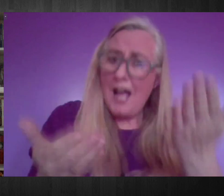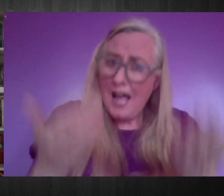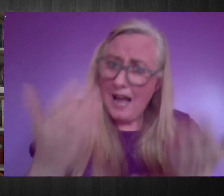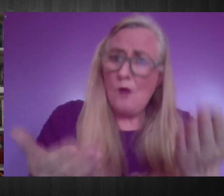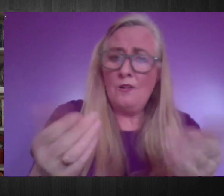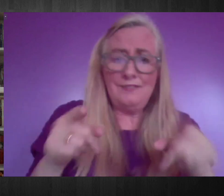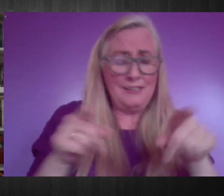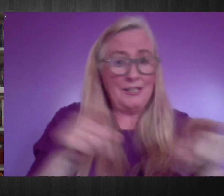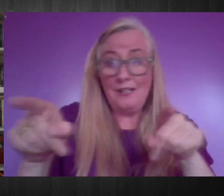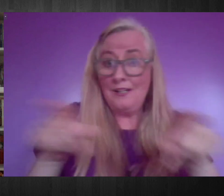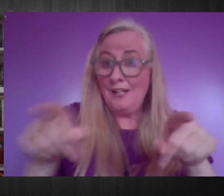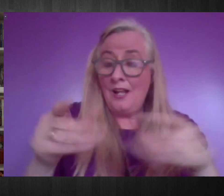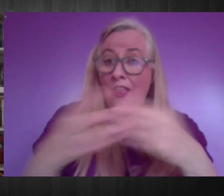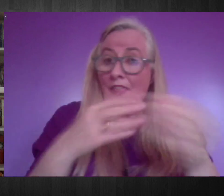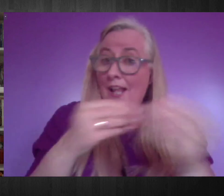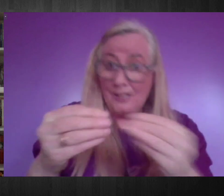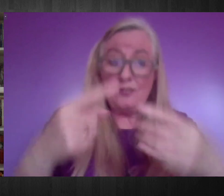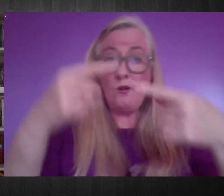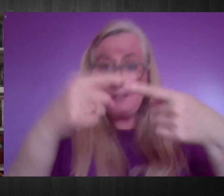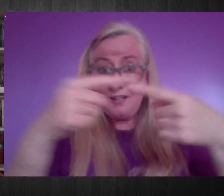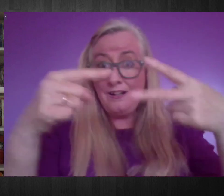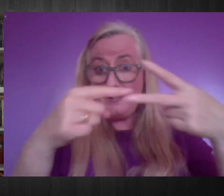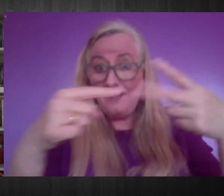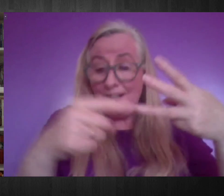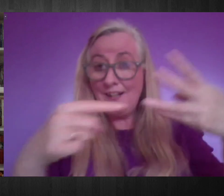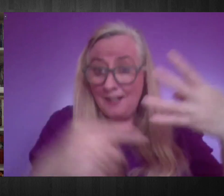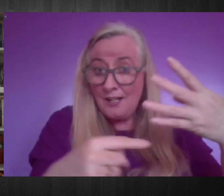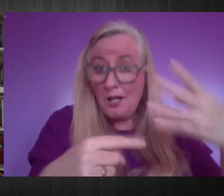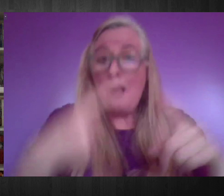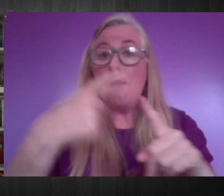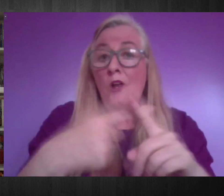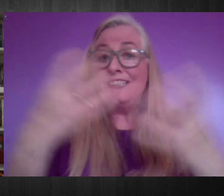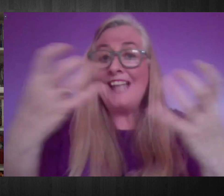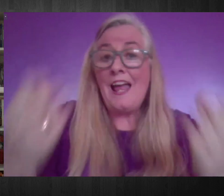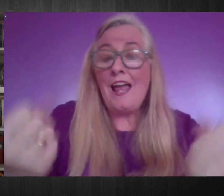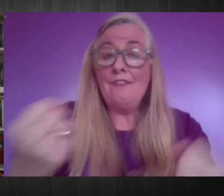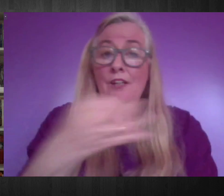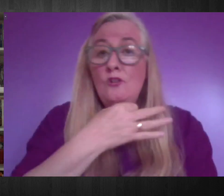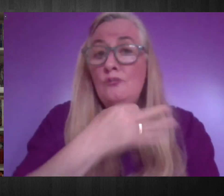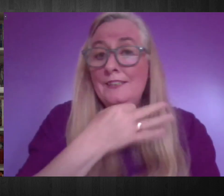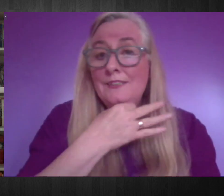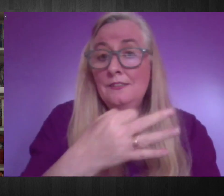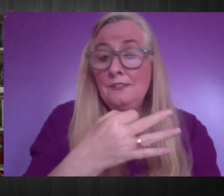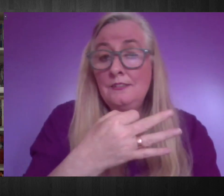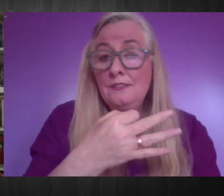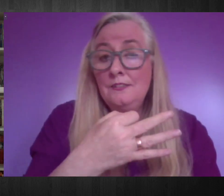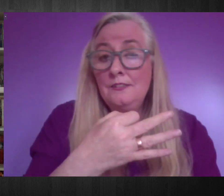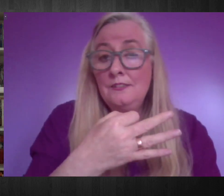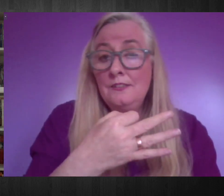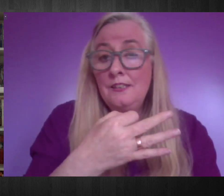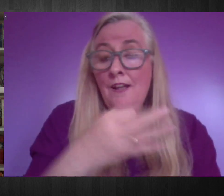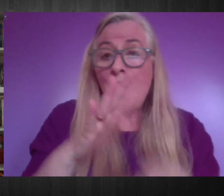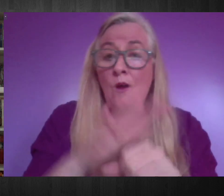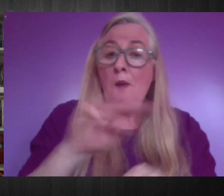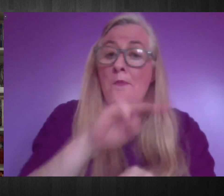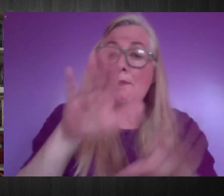again not not be accessible. And also, there is a risk that is even greater for persons with disabilities